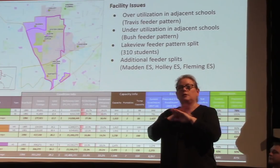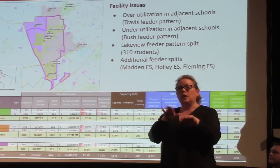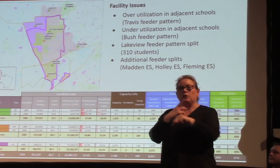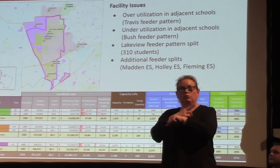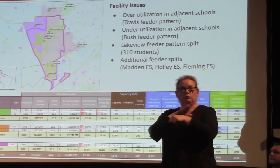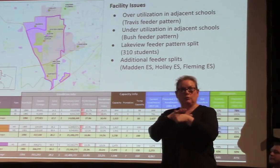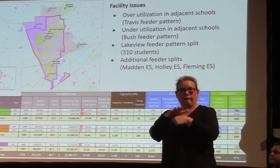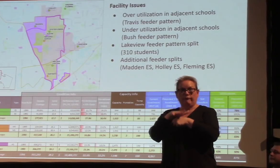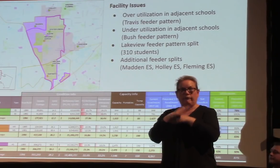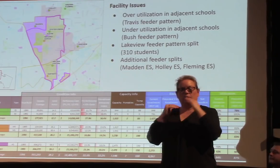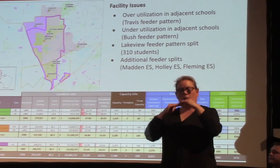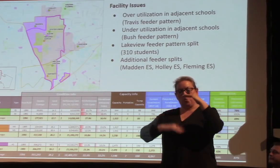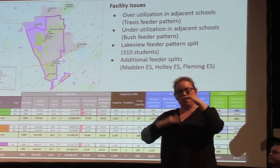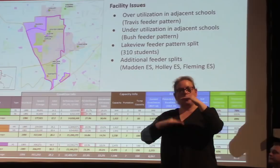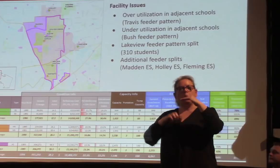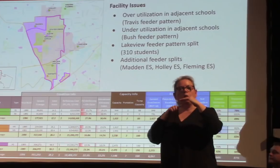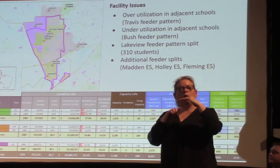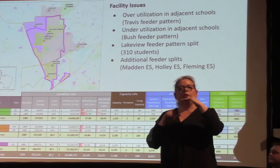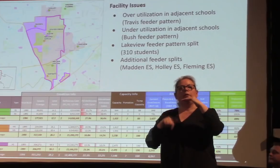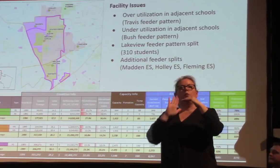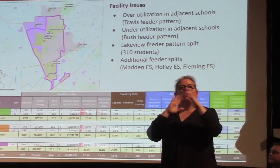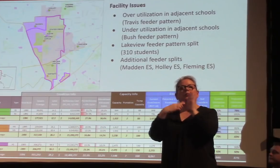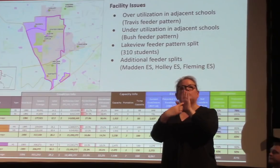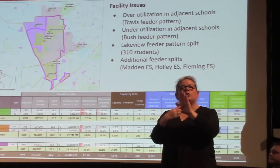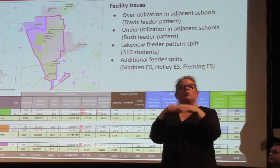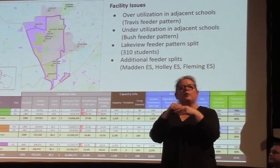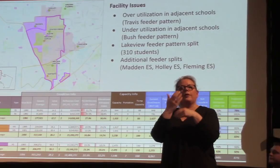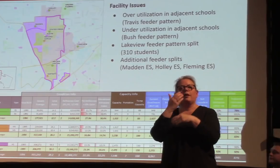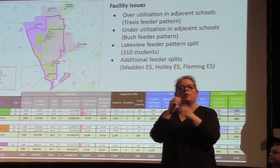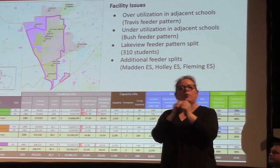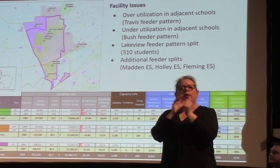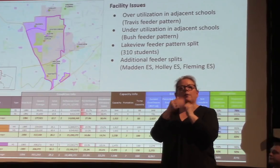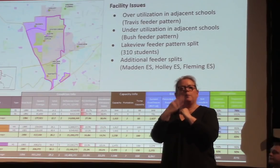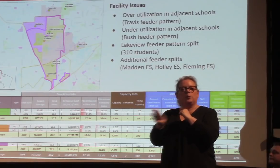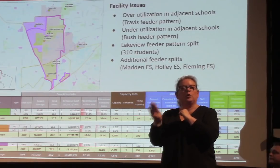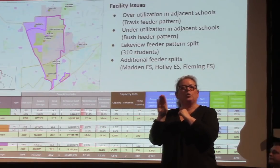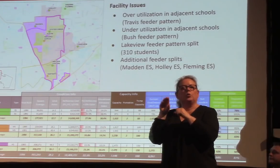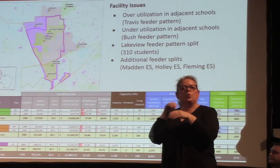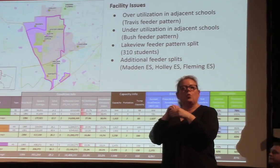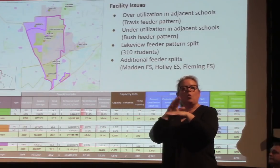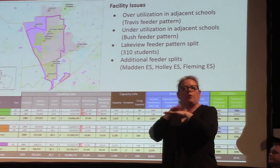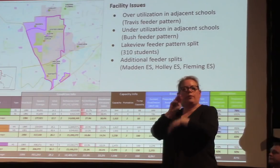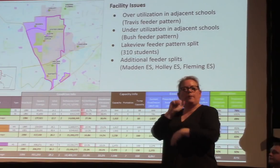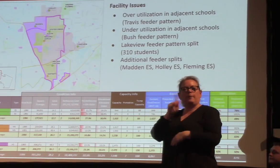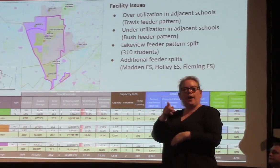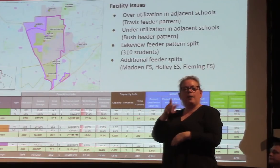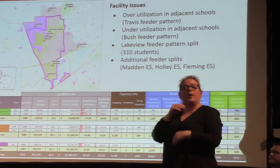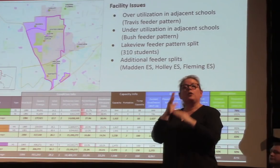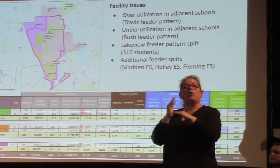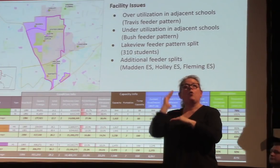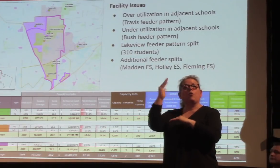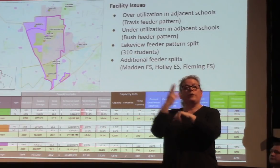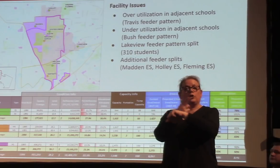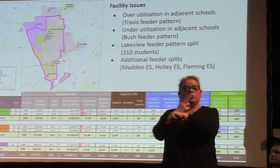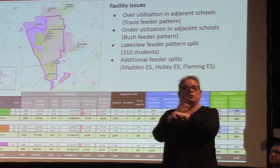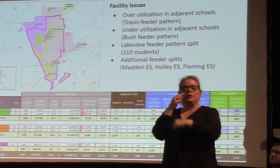in those blue shades like we had in our maps. And if it's over-utilized, it's going to be in those red shades. And so we've got some under-utilization projected at